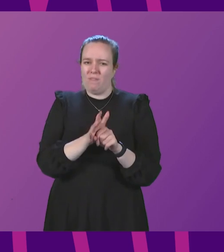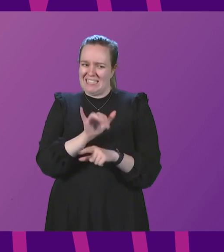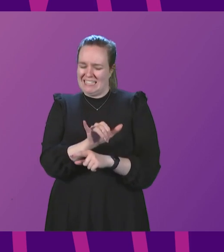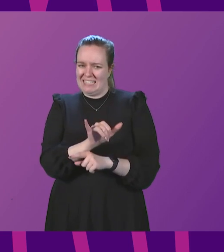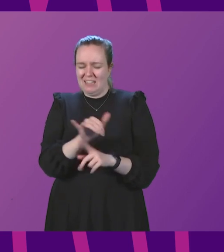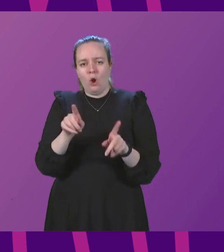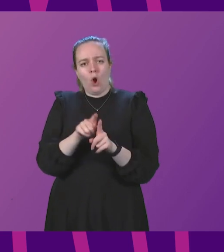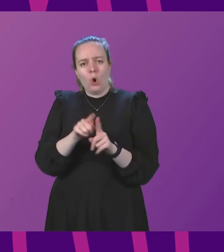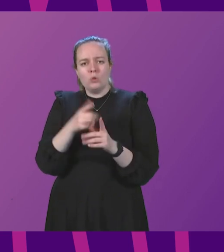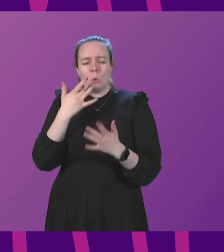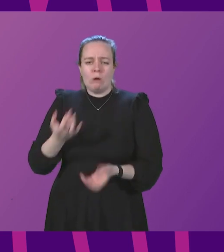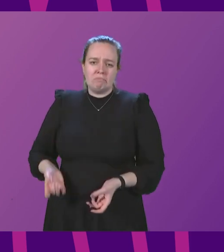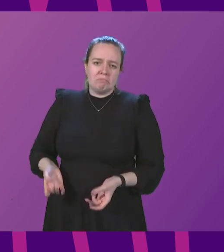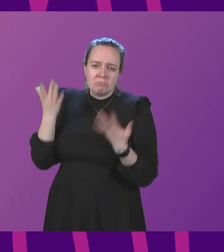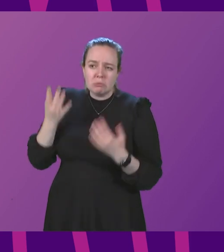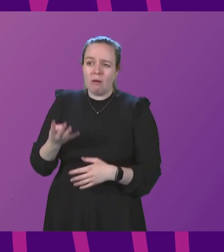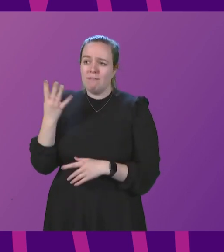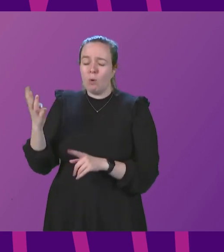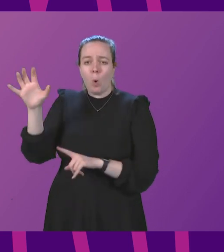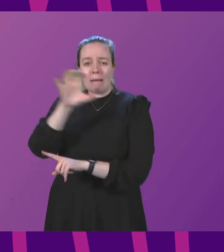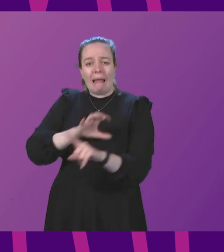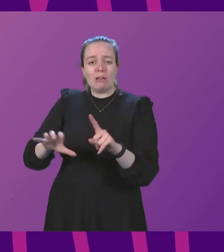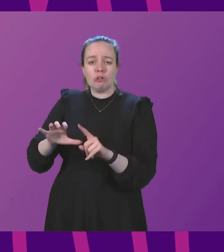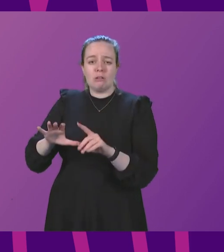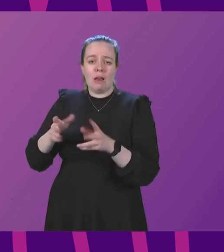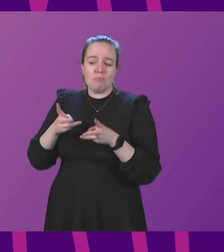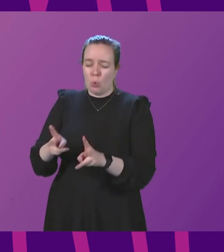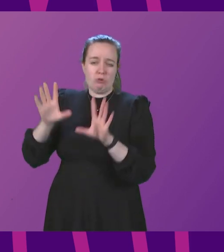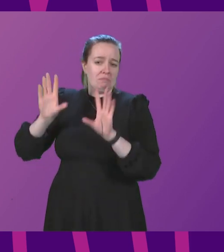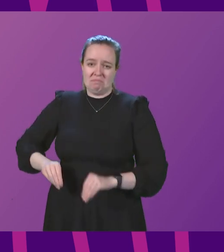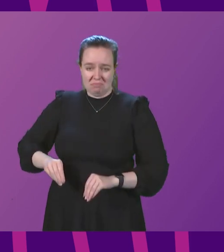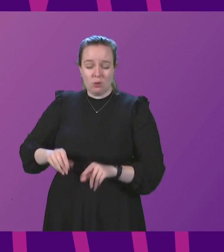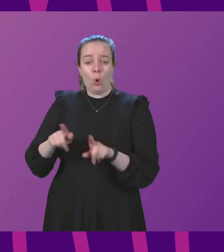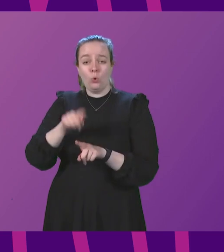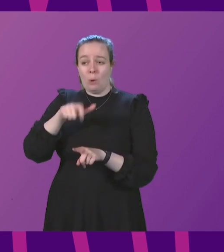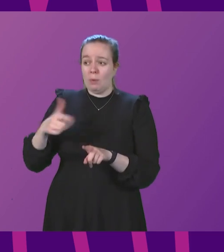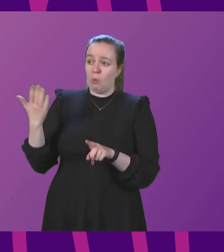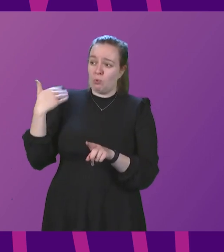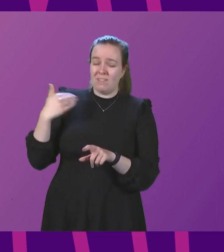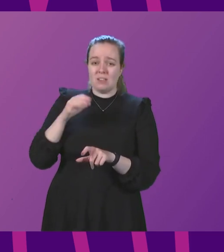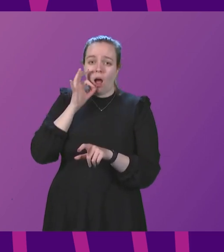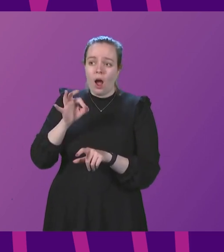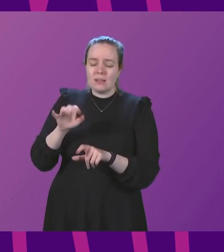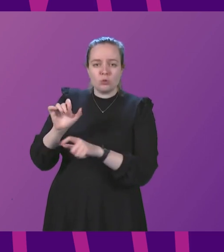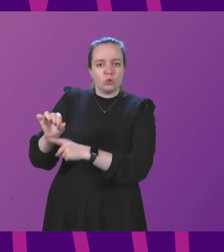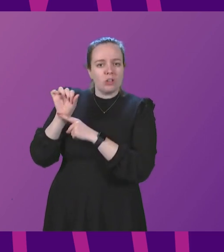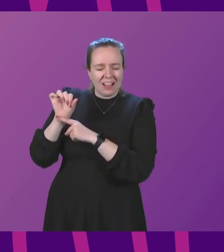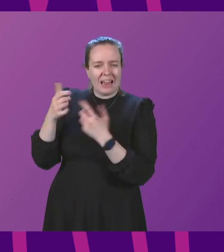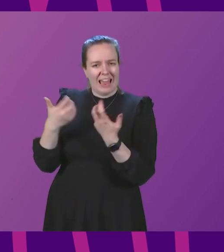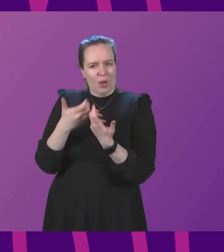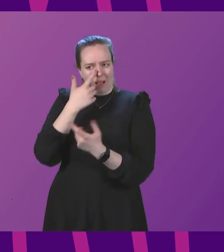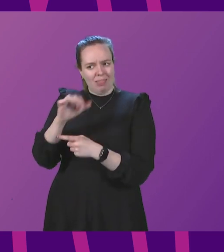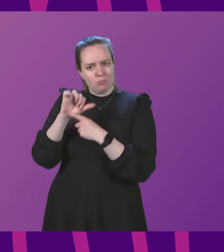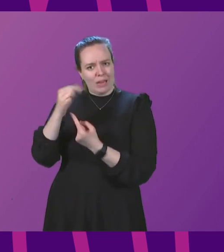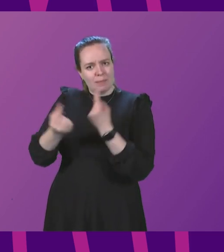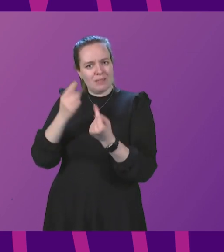also signals the abandonment of a four-nation approach as well as people who were previously asked to shield How can they protect themselves from the